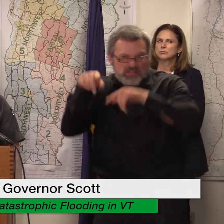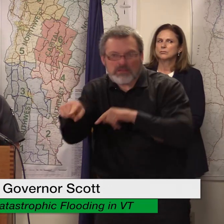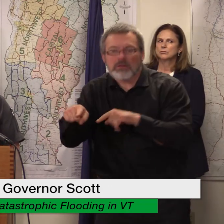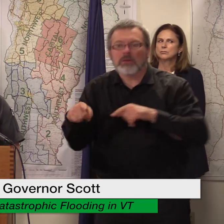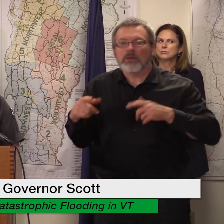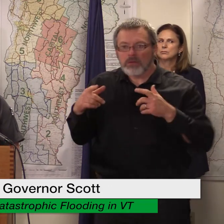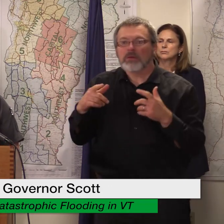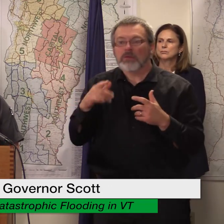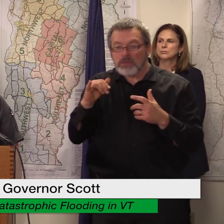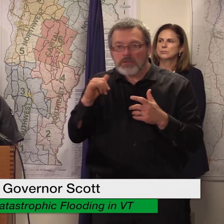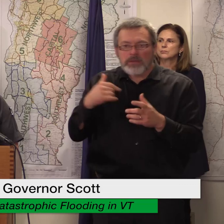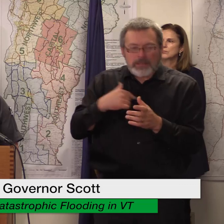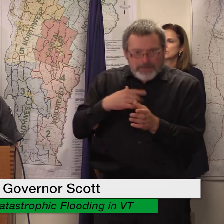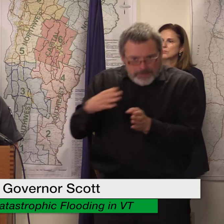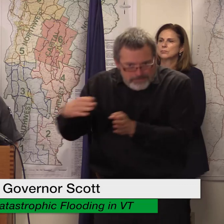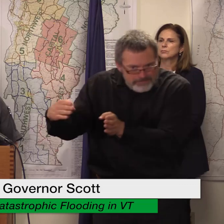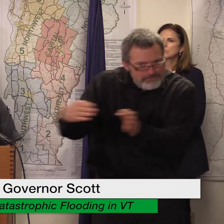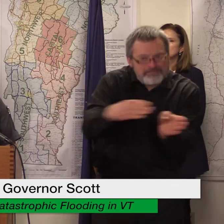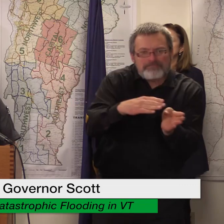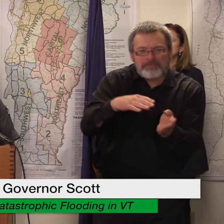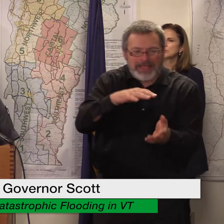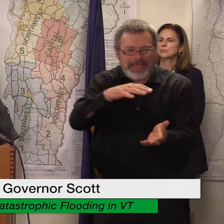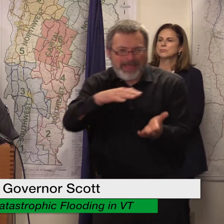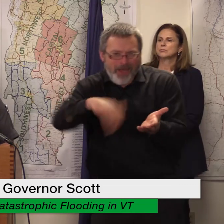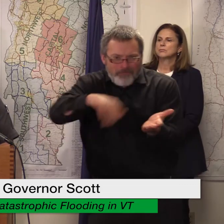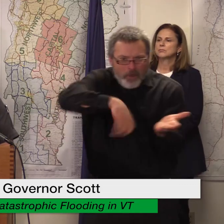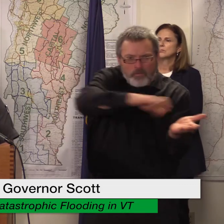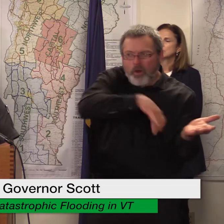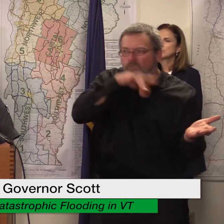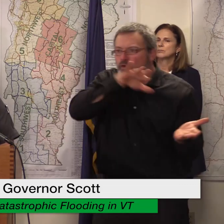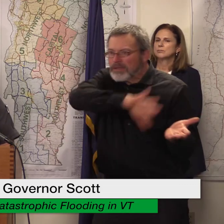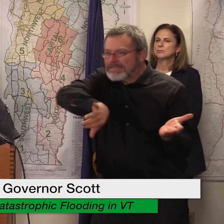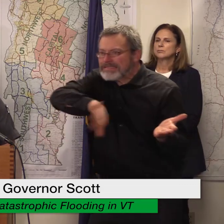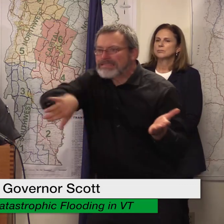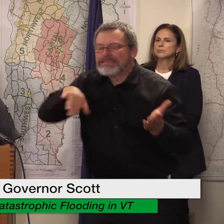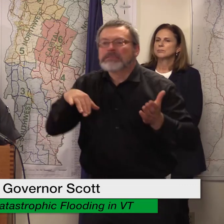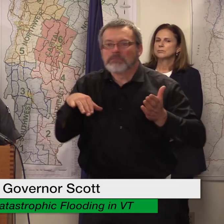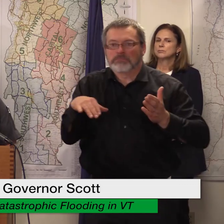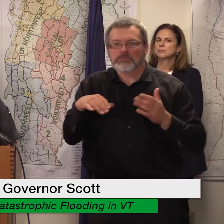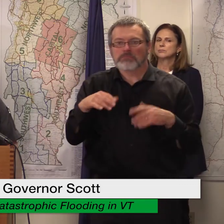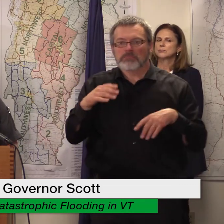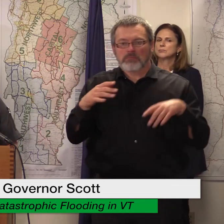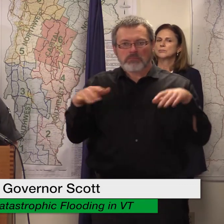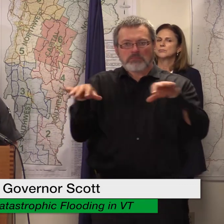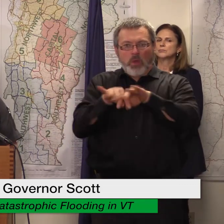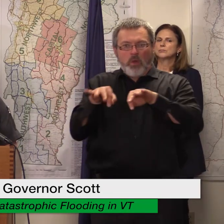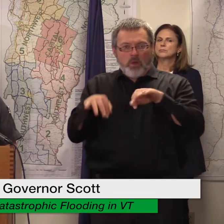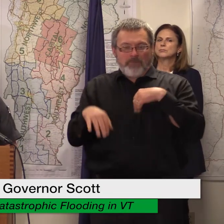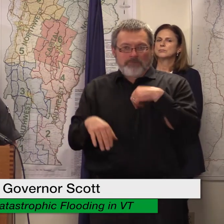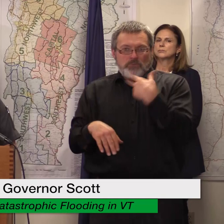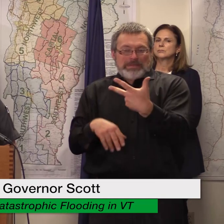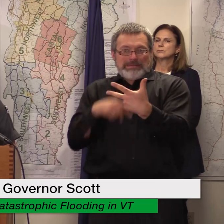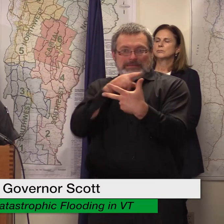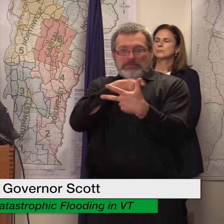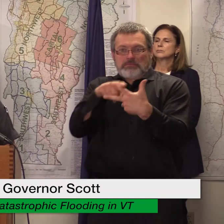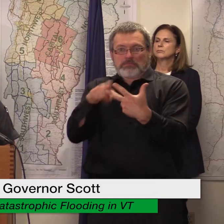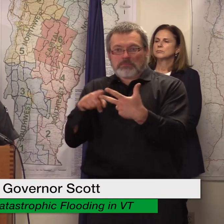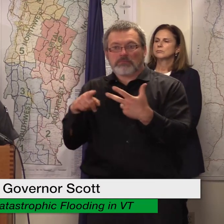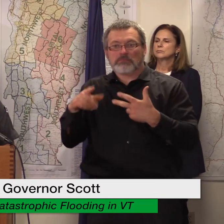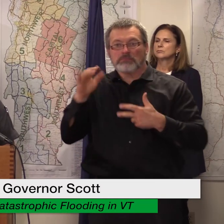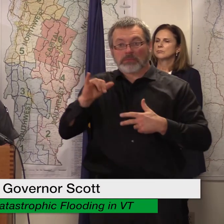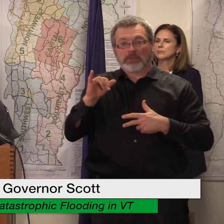amongst those potential strategies are what three communities are doing which is accessing the state debris